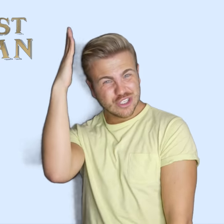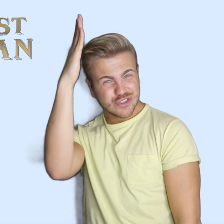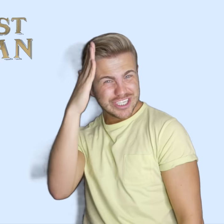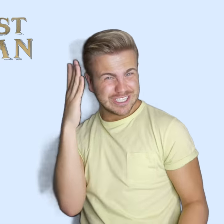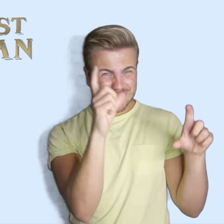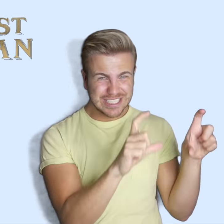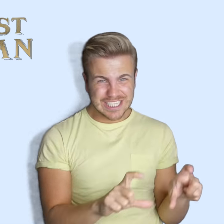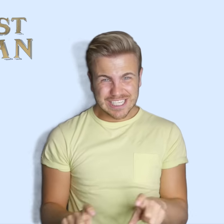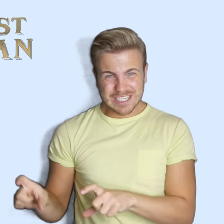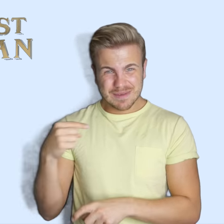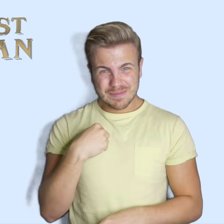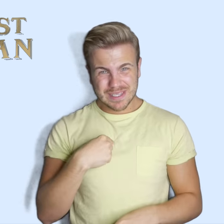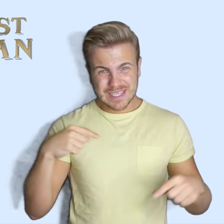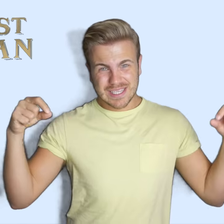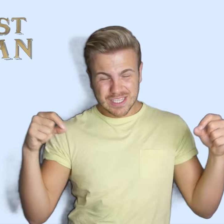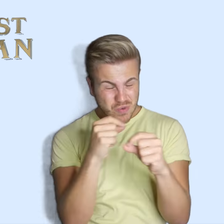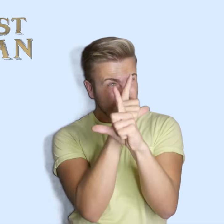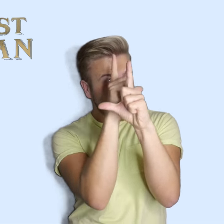dreams are keeping me awake